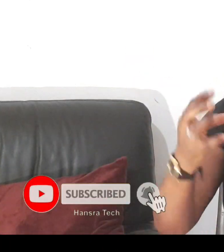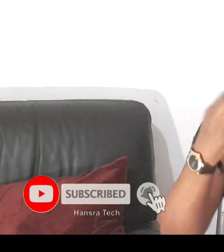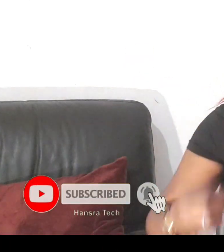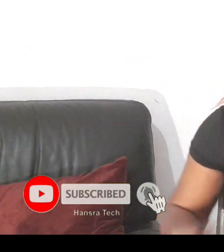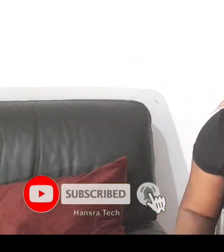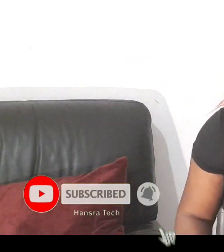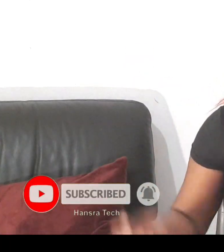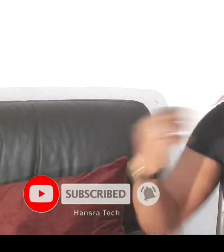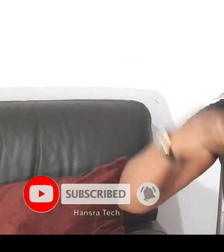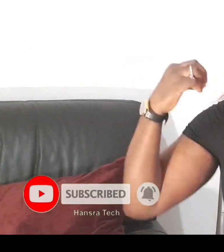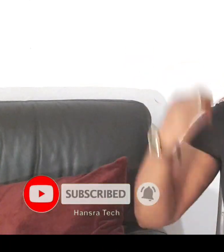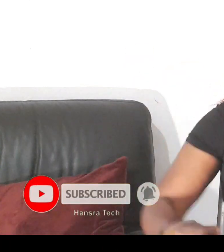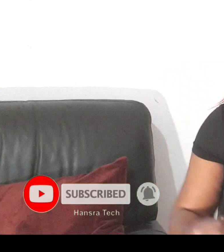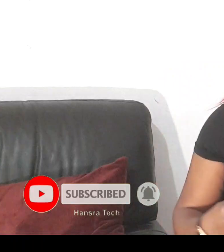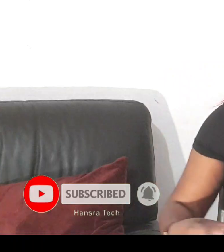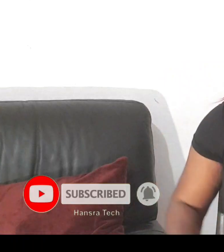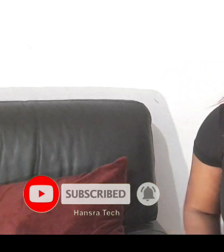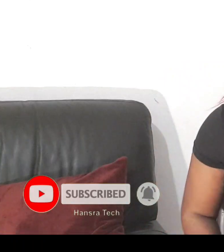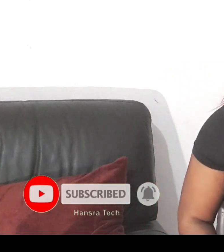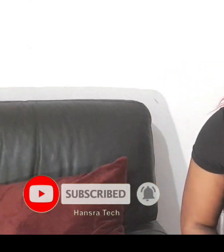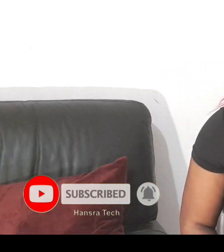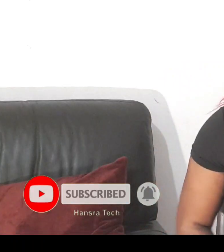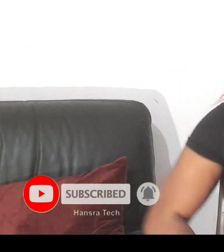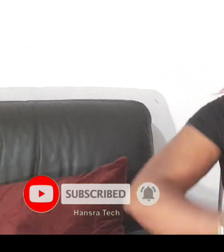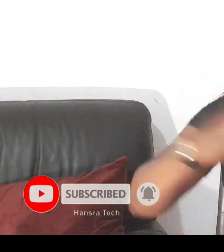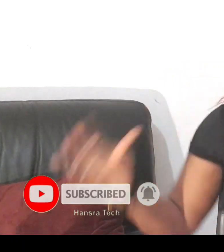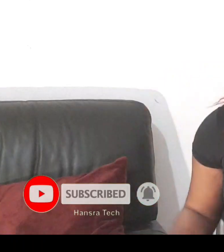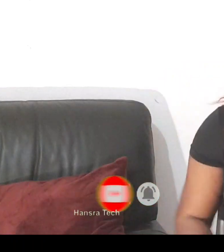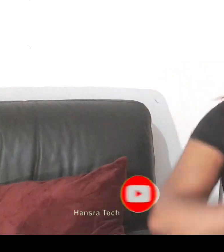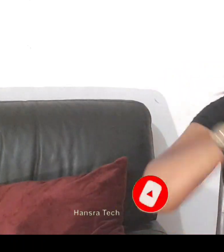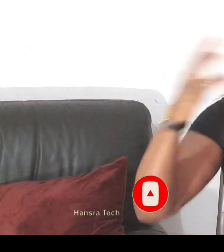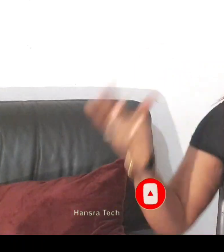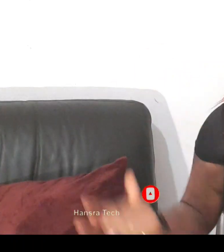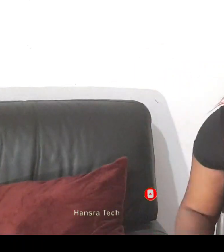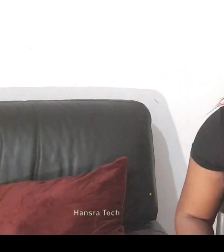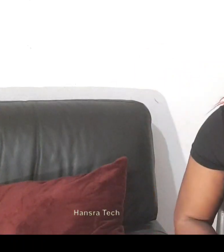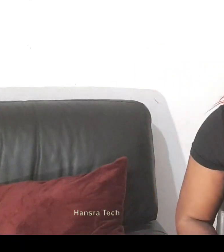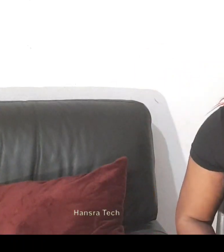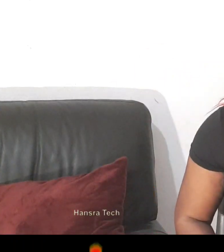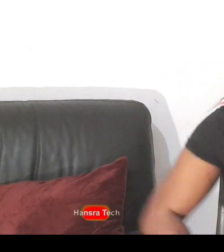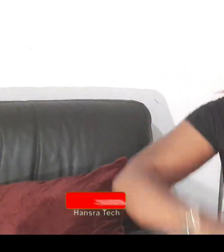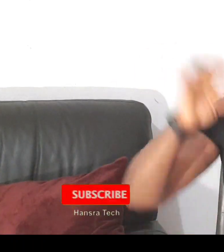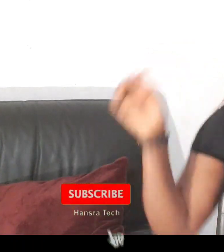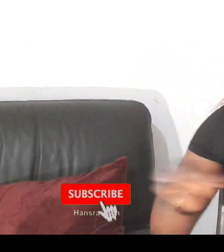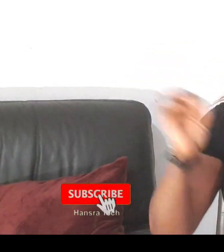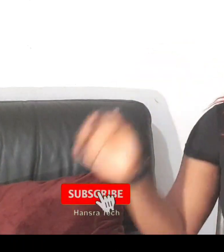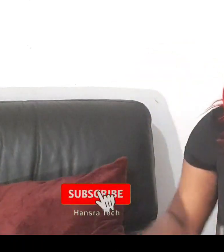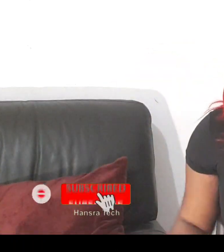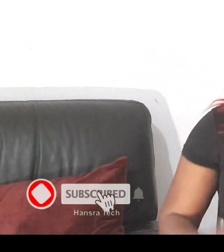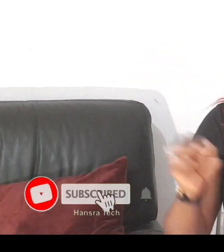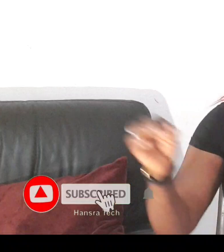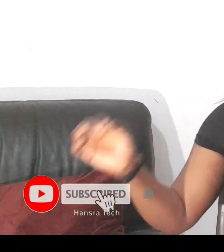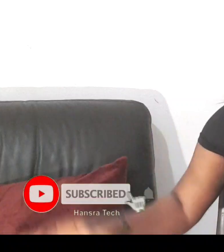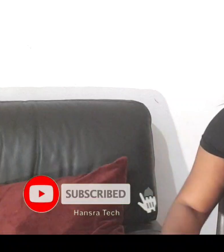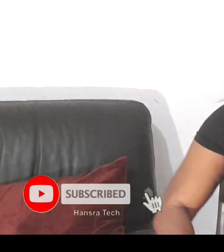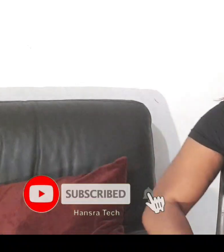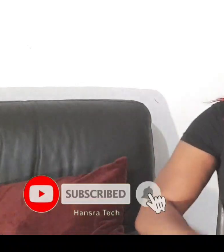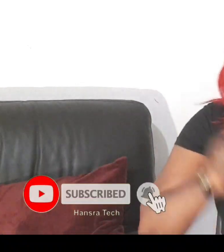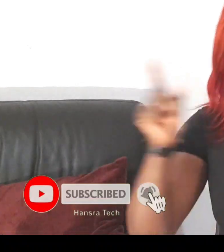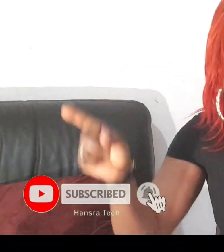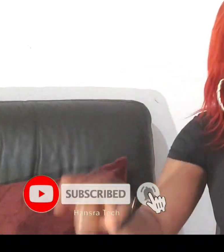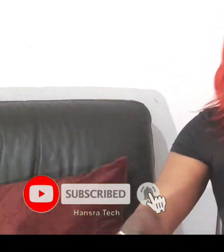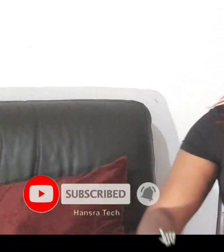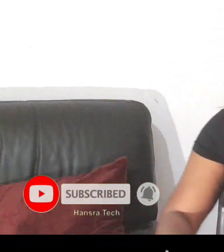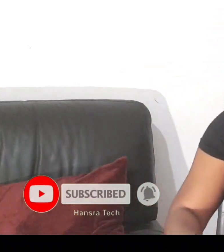city that has case to become something to the society we are not doing anything about it all we know how to do is to just say